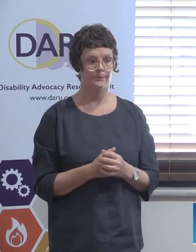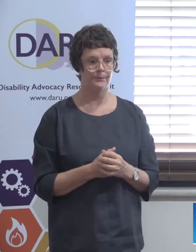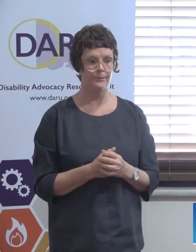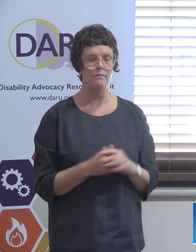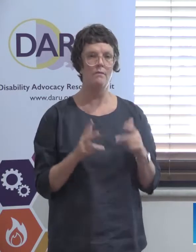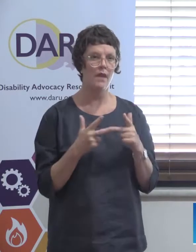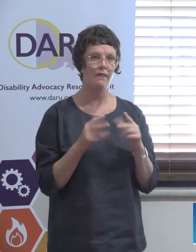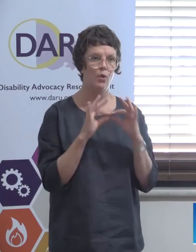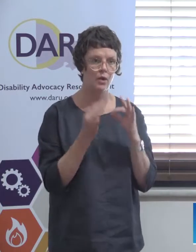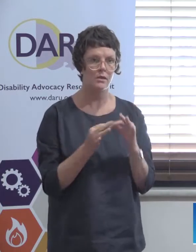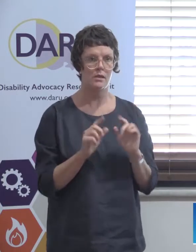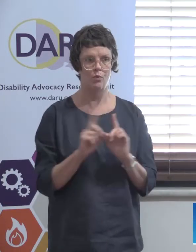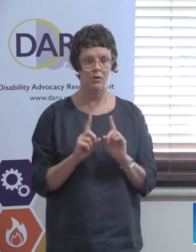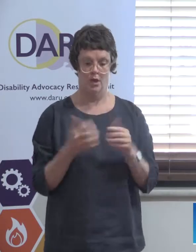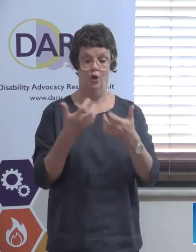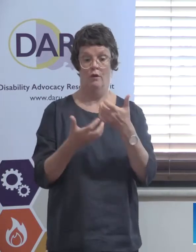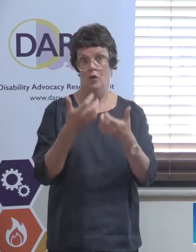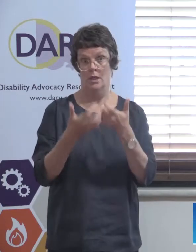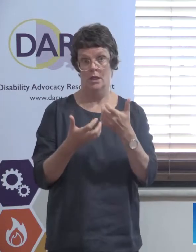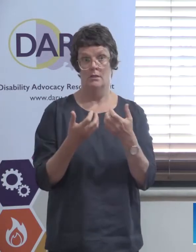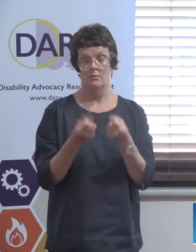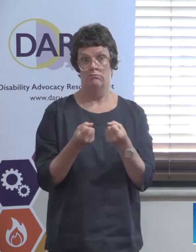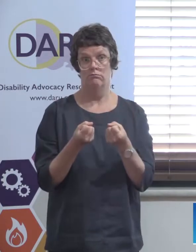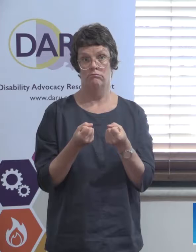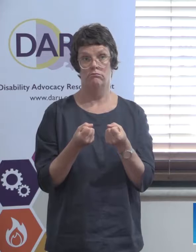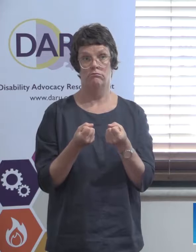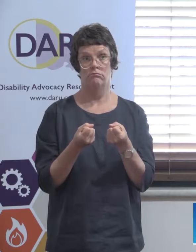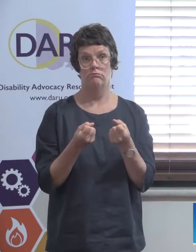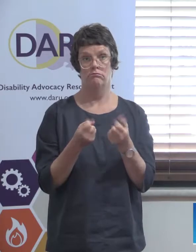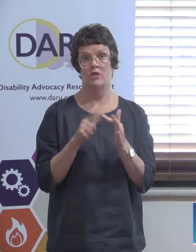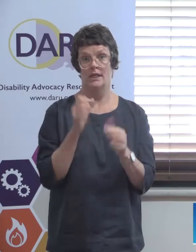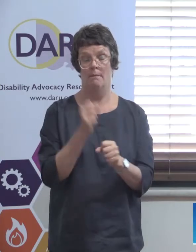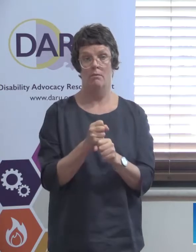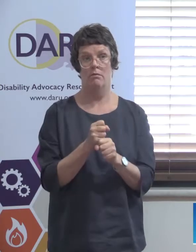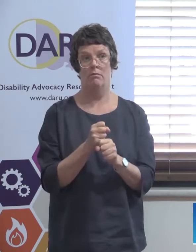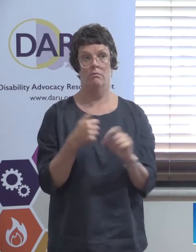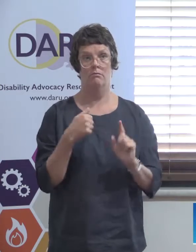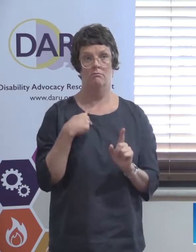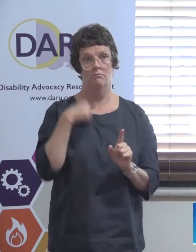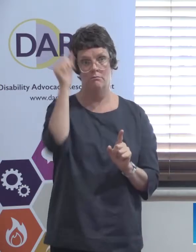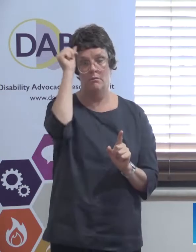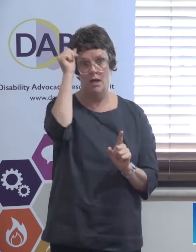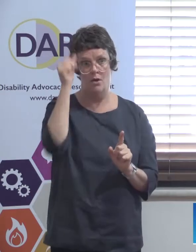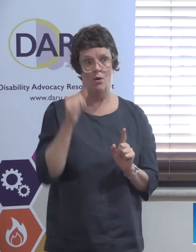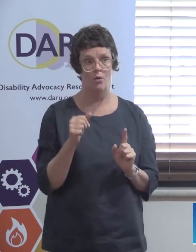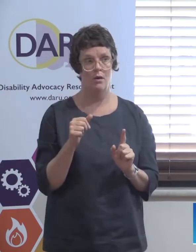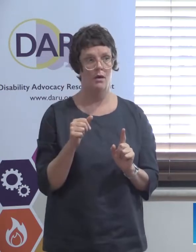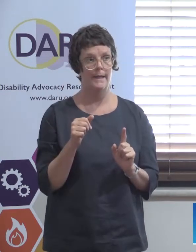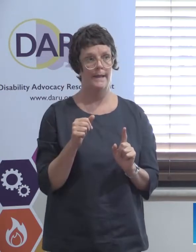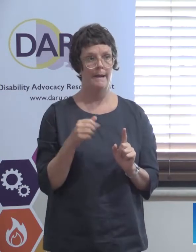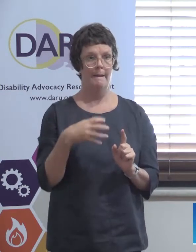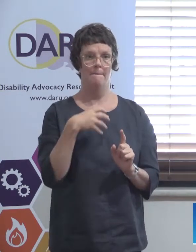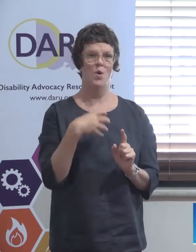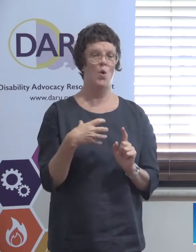got it were universities, for example. I know quite a few more sort of